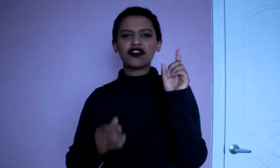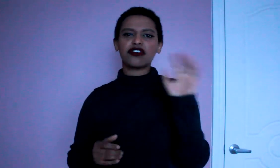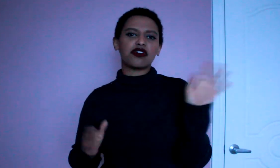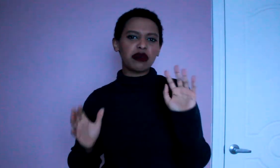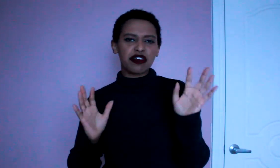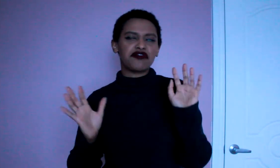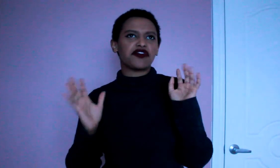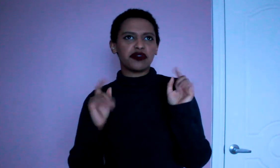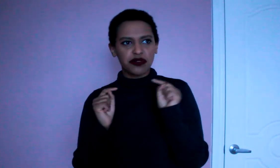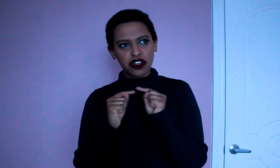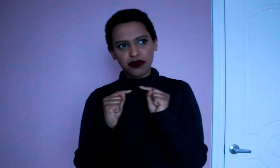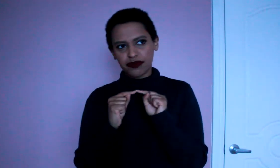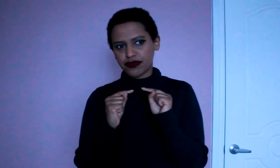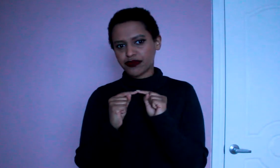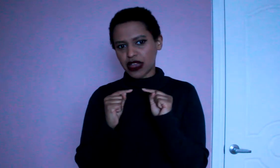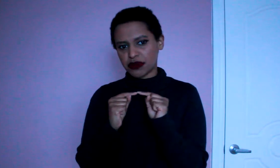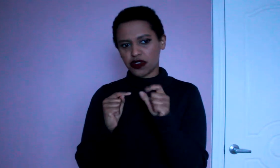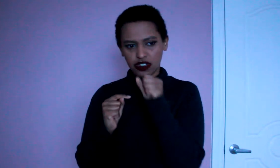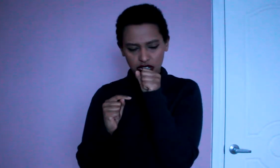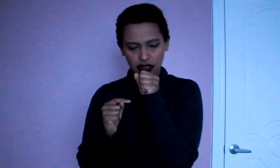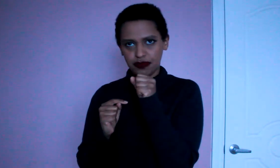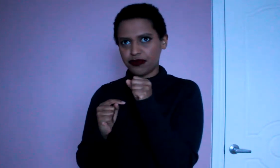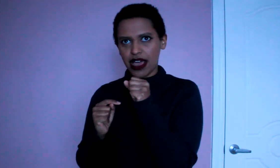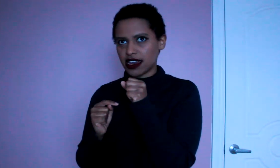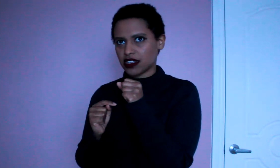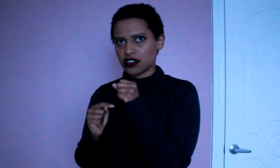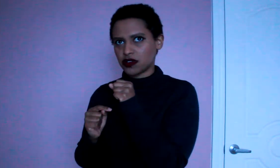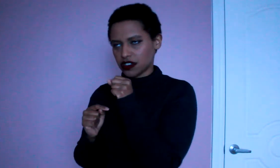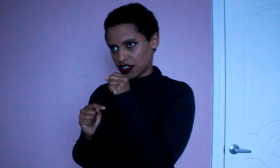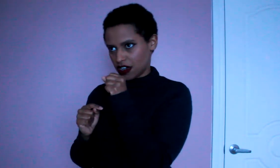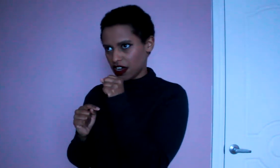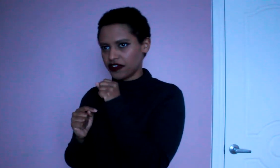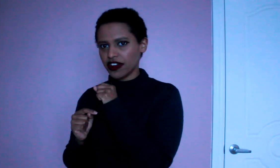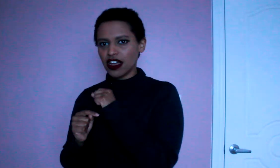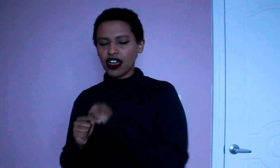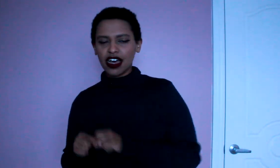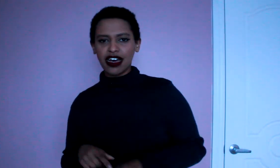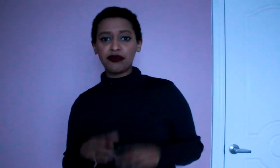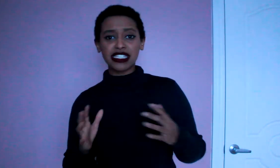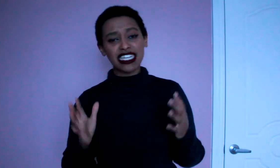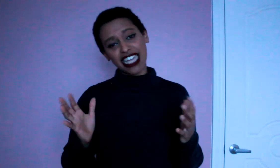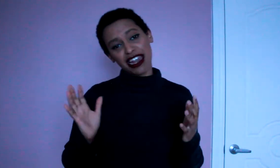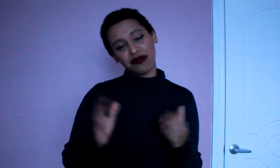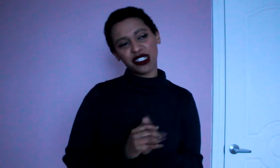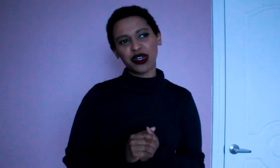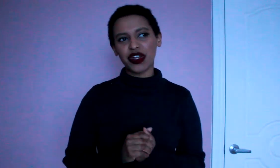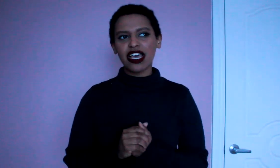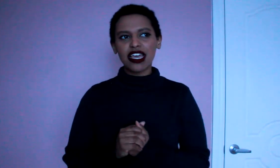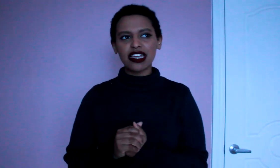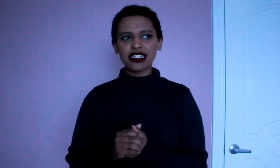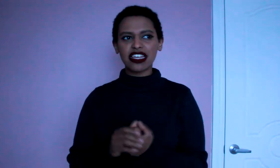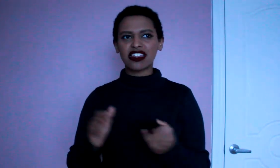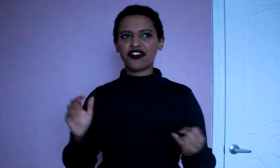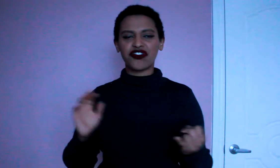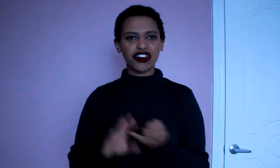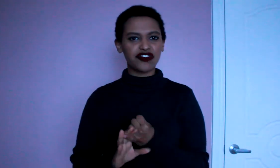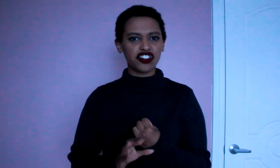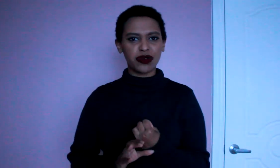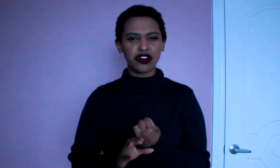for you know maybe a few you know episodes panic and the stewards cough besides that episode he didn't let the fear of the shredder